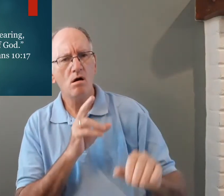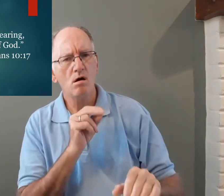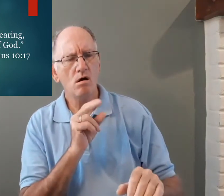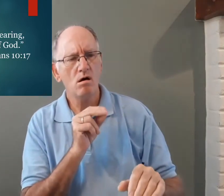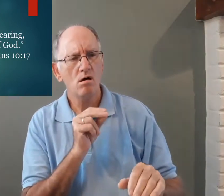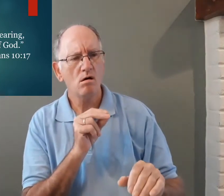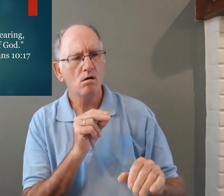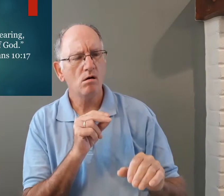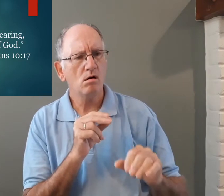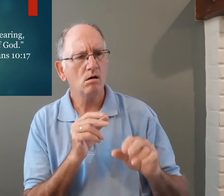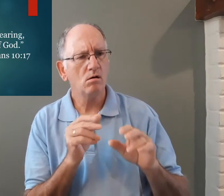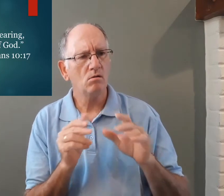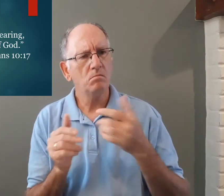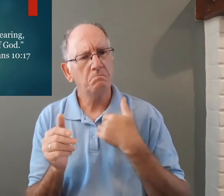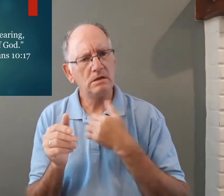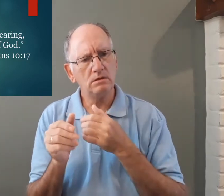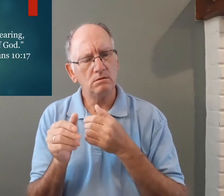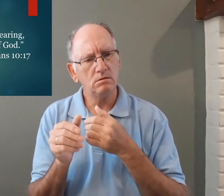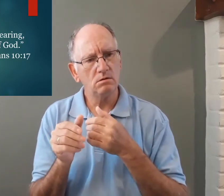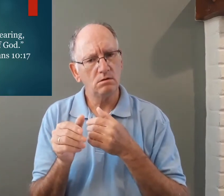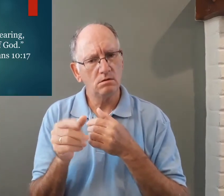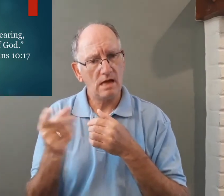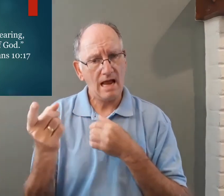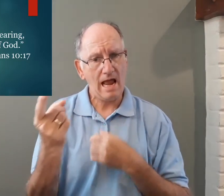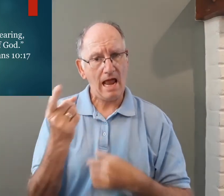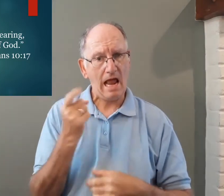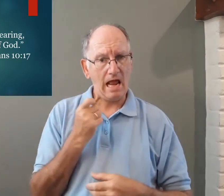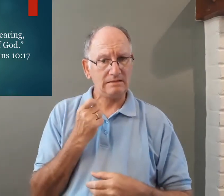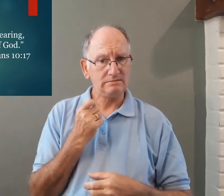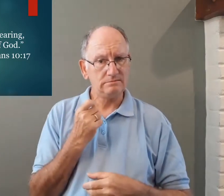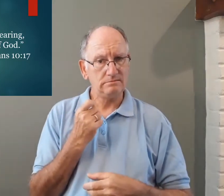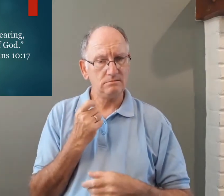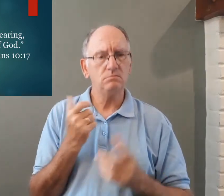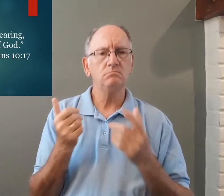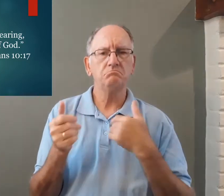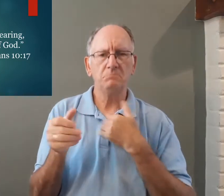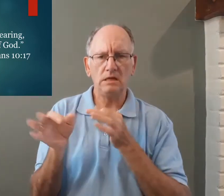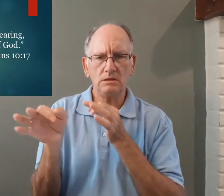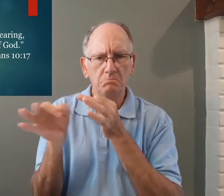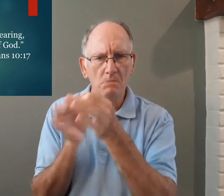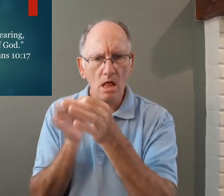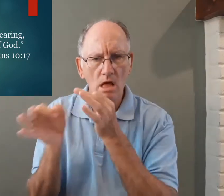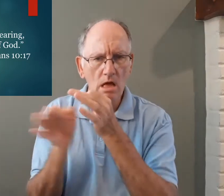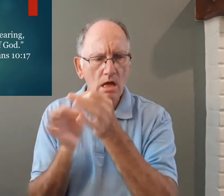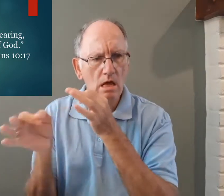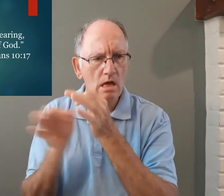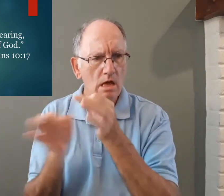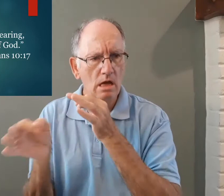about what you believe and I said no no no if they ask me I'm going to explain